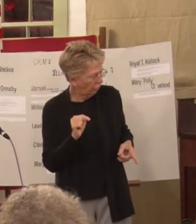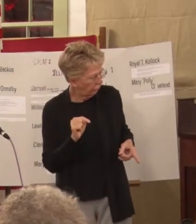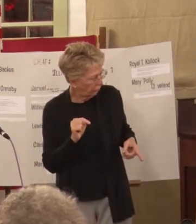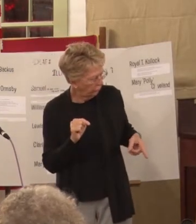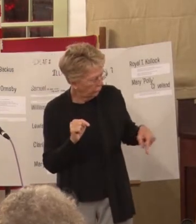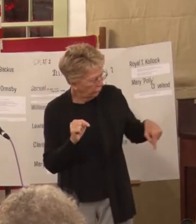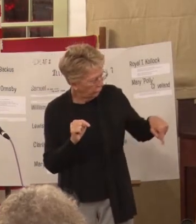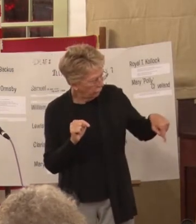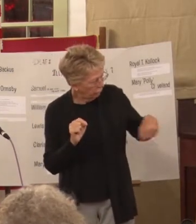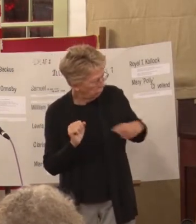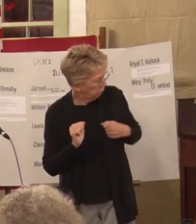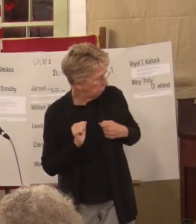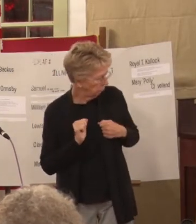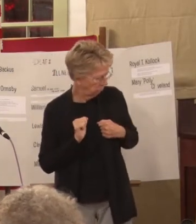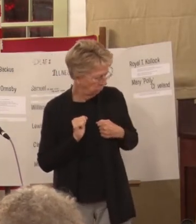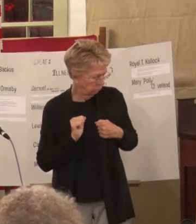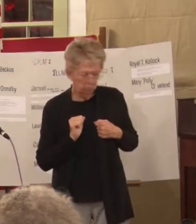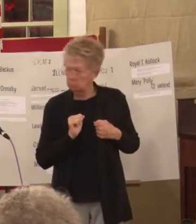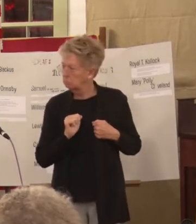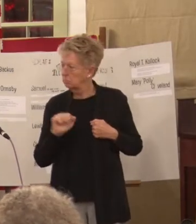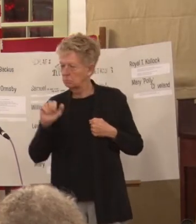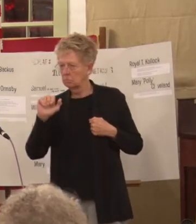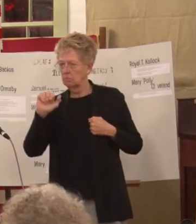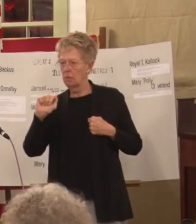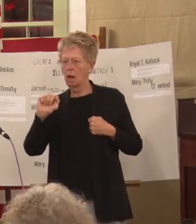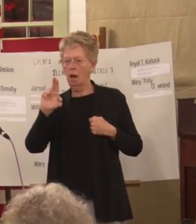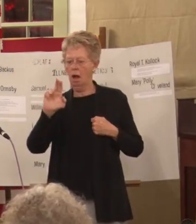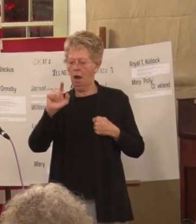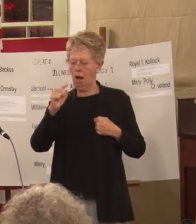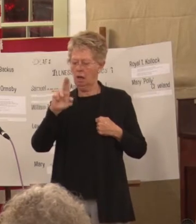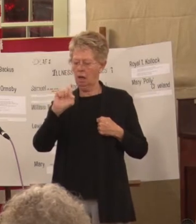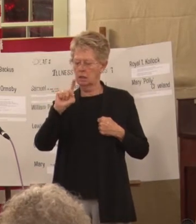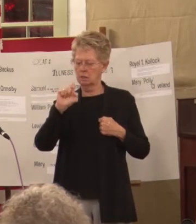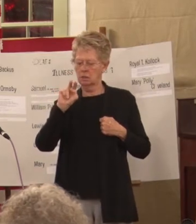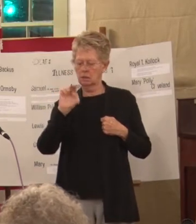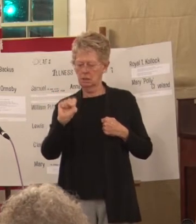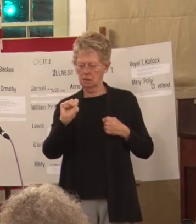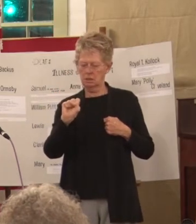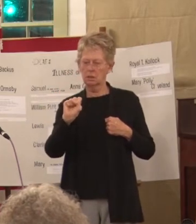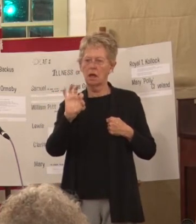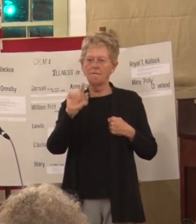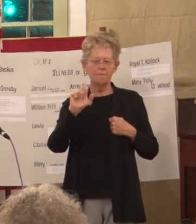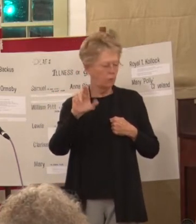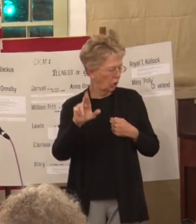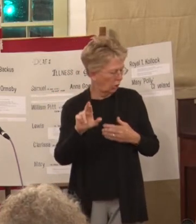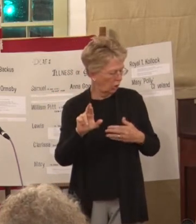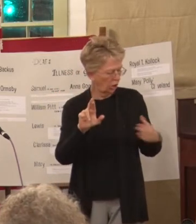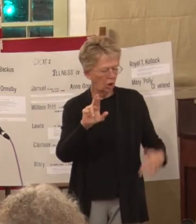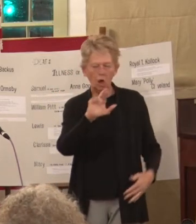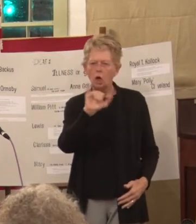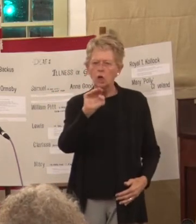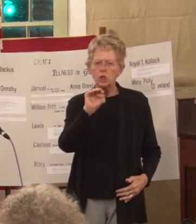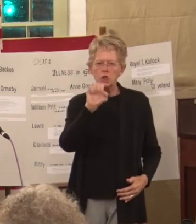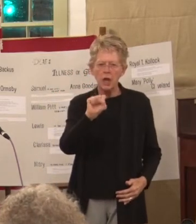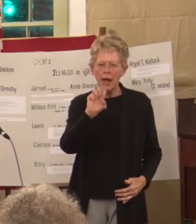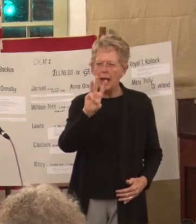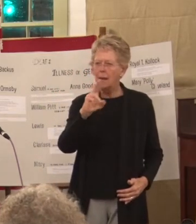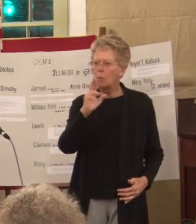And, you have Augustus Fuller, James Whitcomb, who also did the silhouettes,